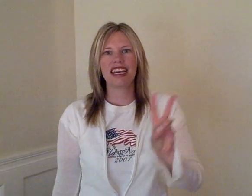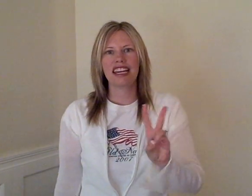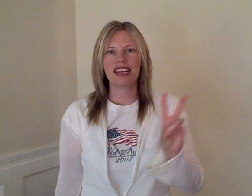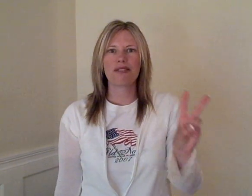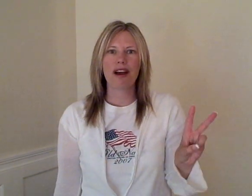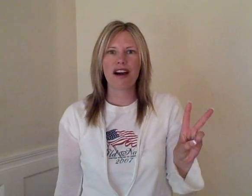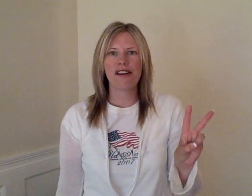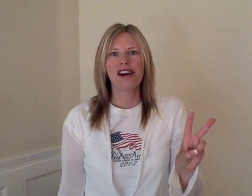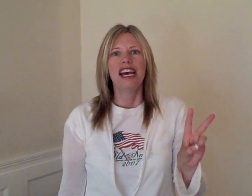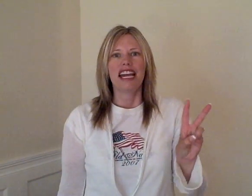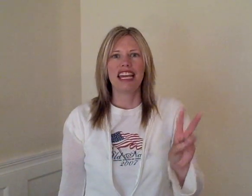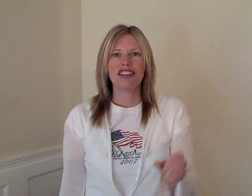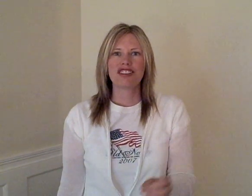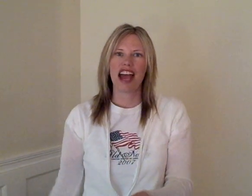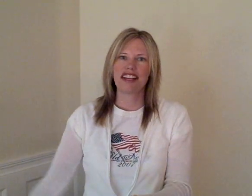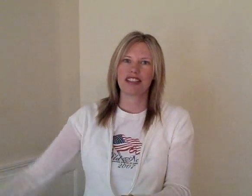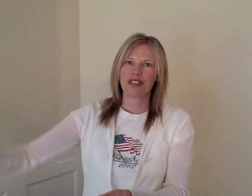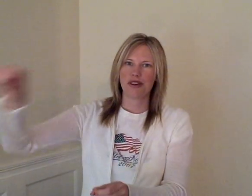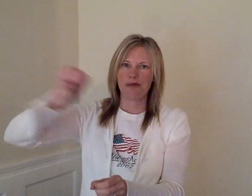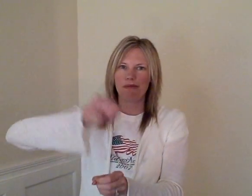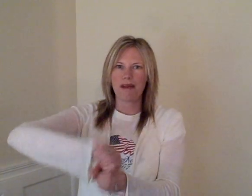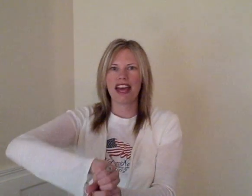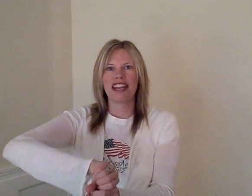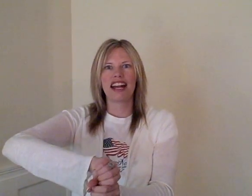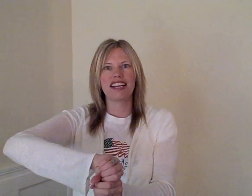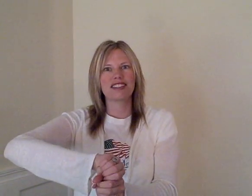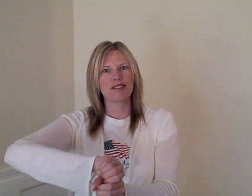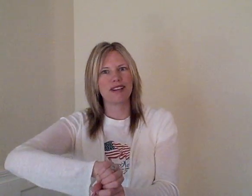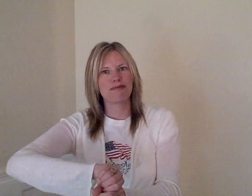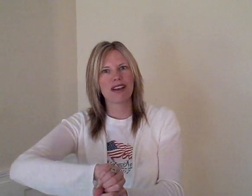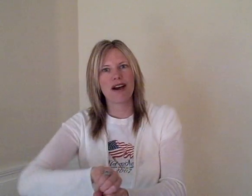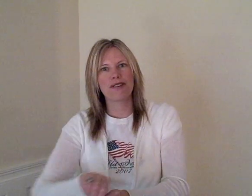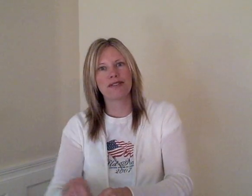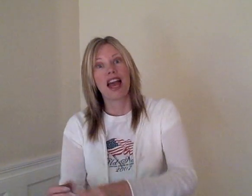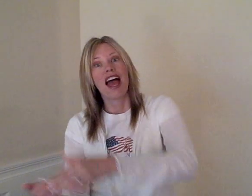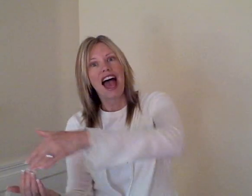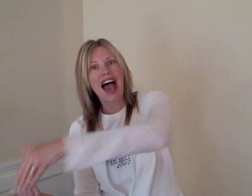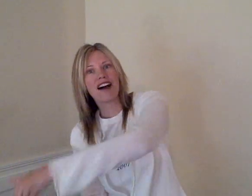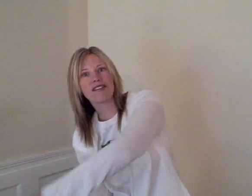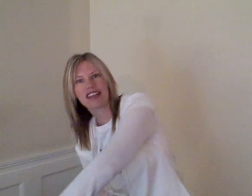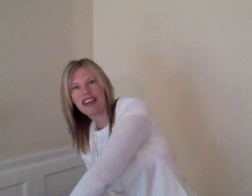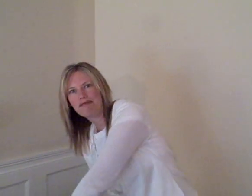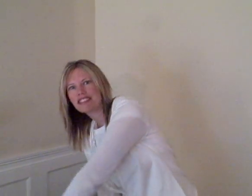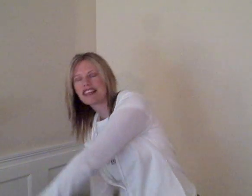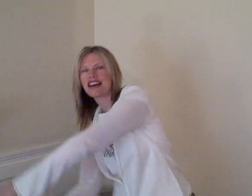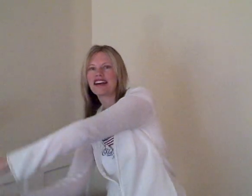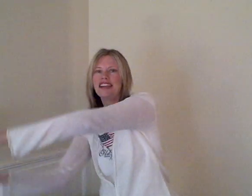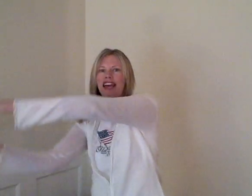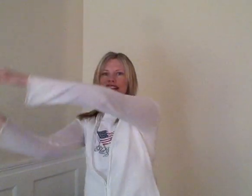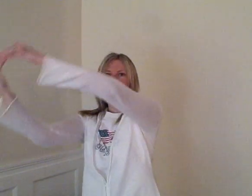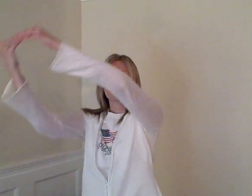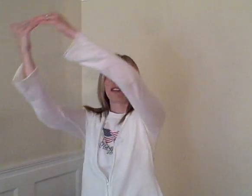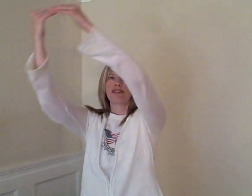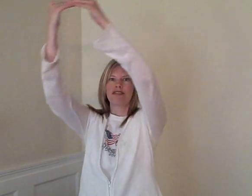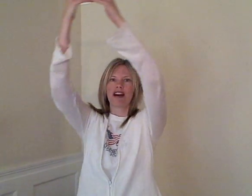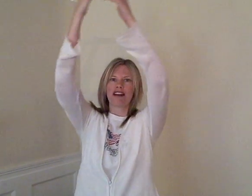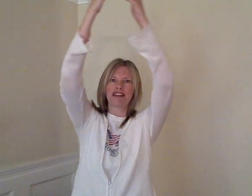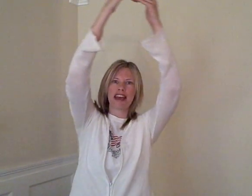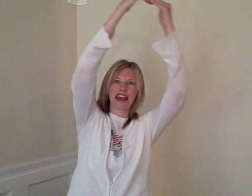in a row. Each has a scoop and an ice cream cone. Out came the sun and it shone all day.